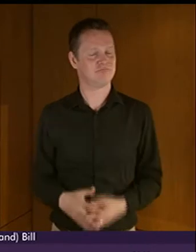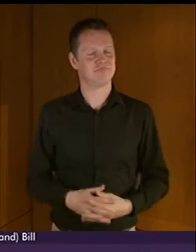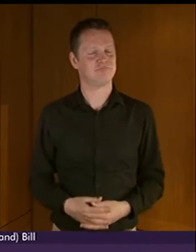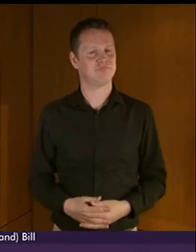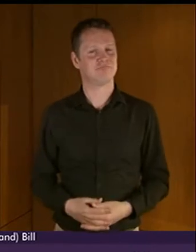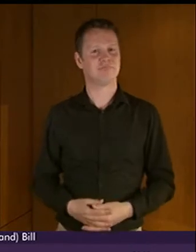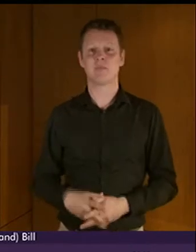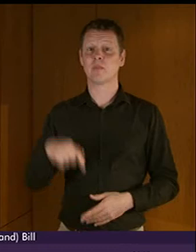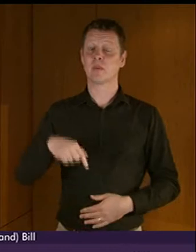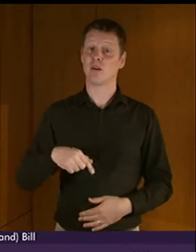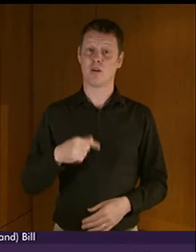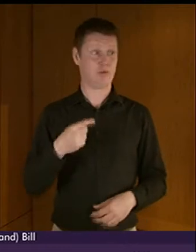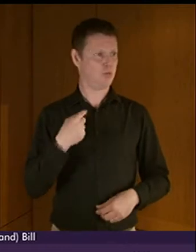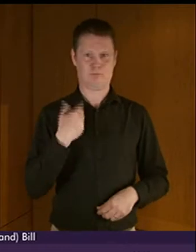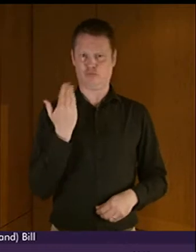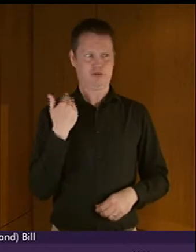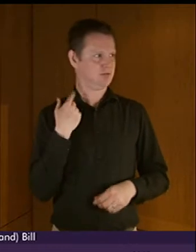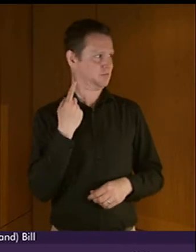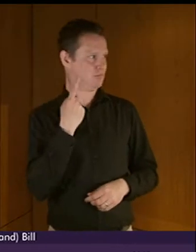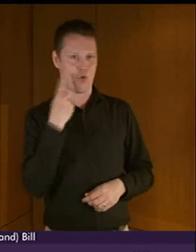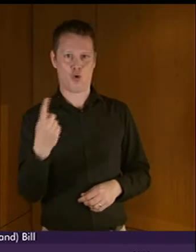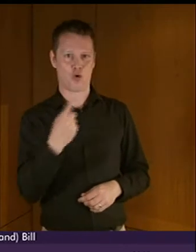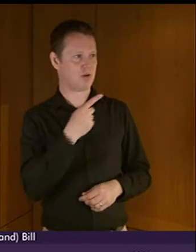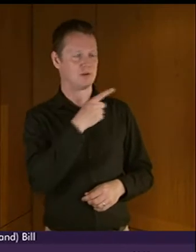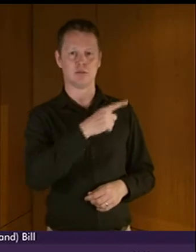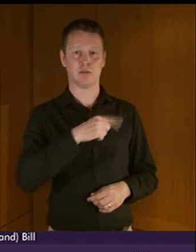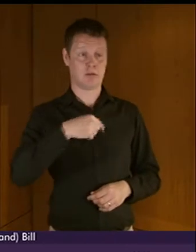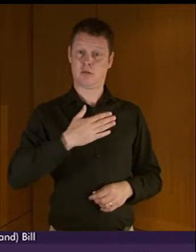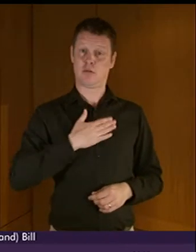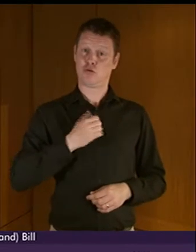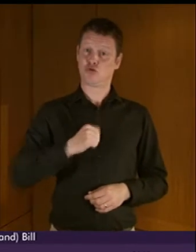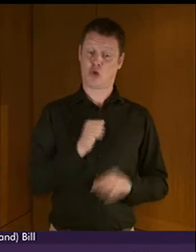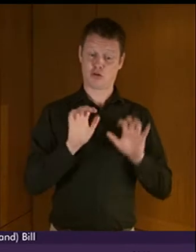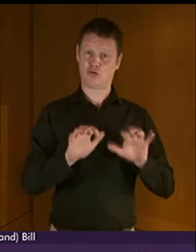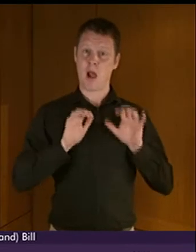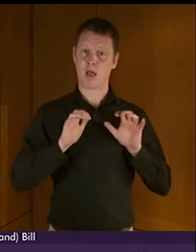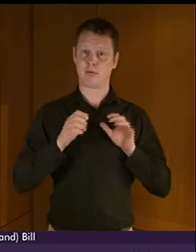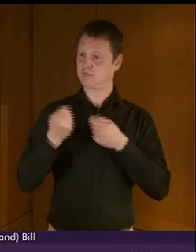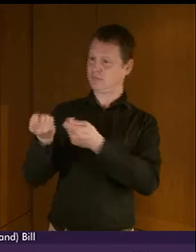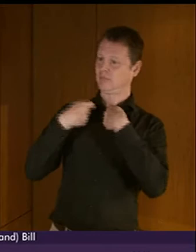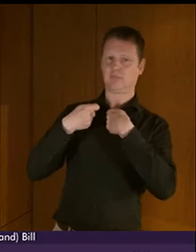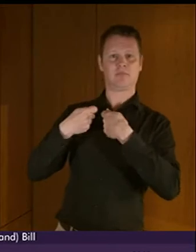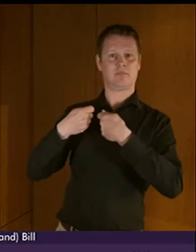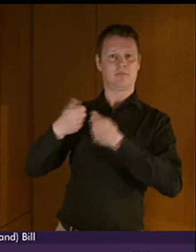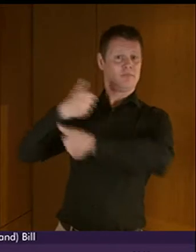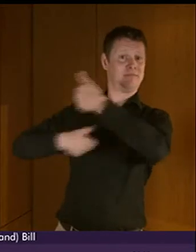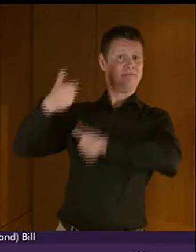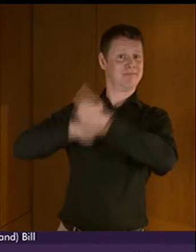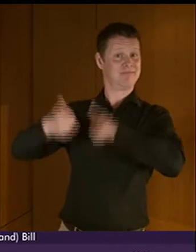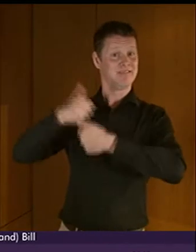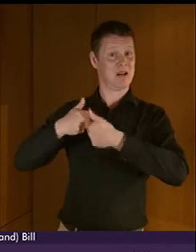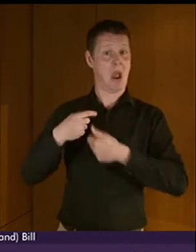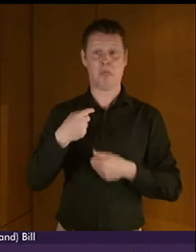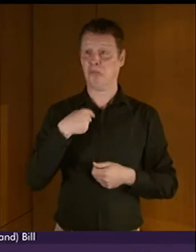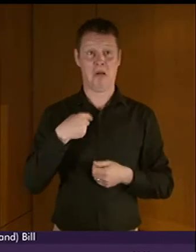has been applauded, as we have heard, for the approach it has taken, and rightly so. I would like to add my congratulations